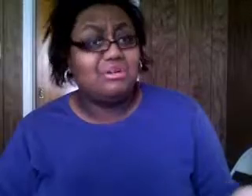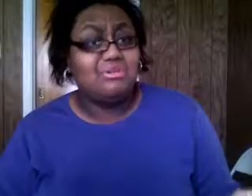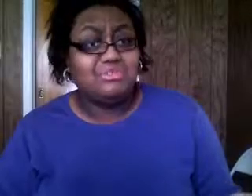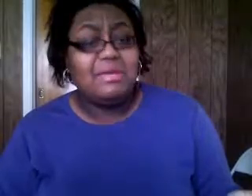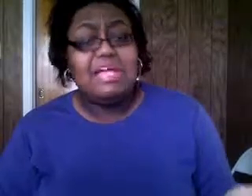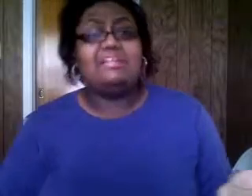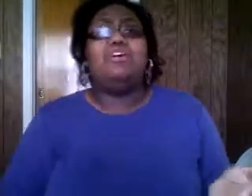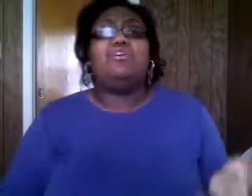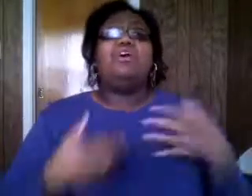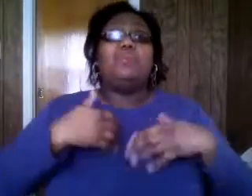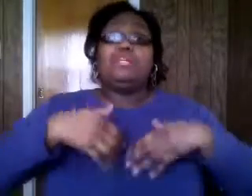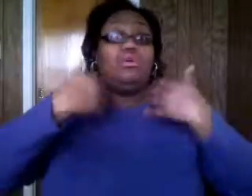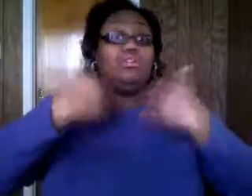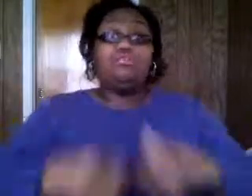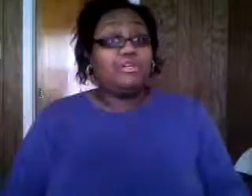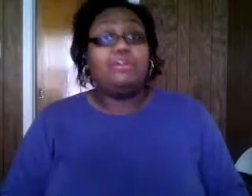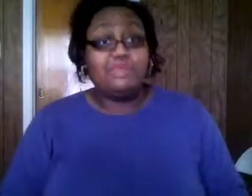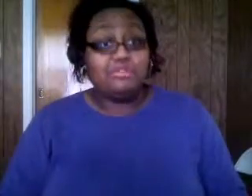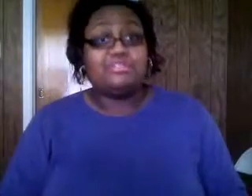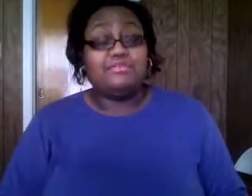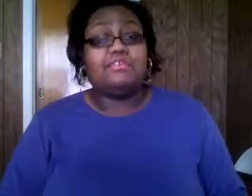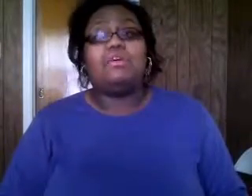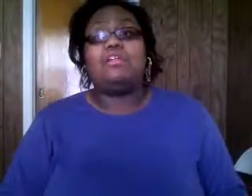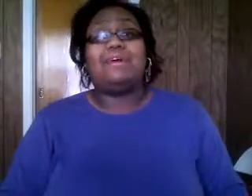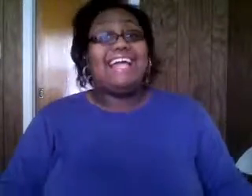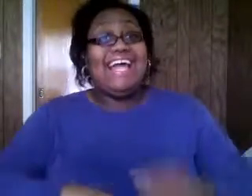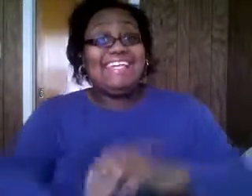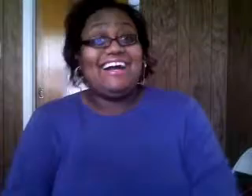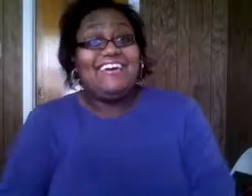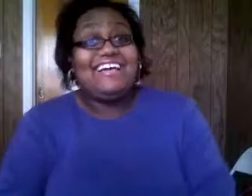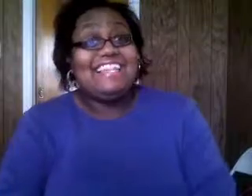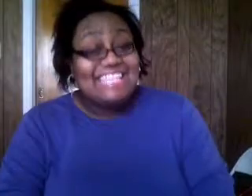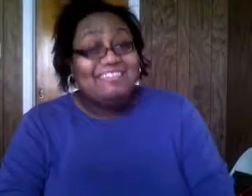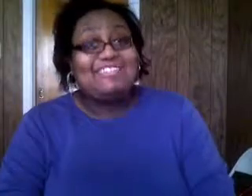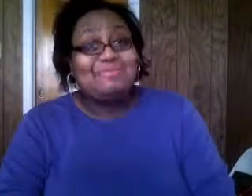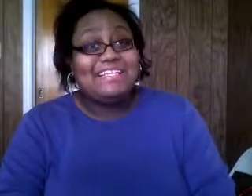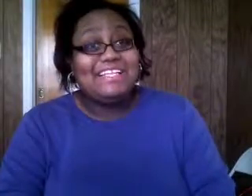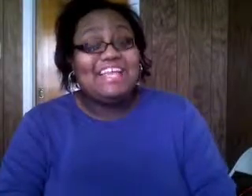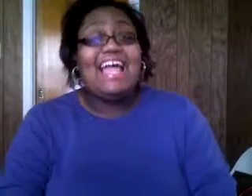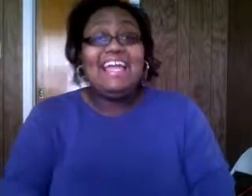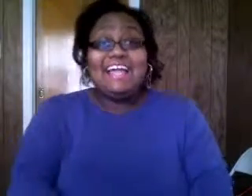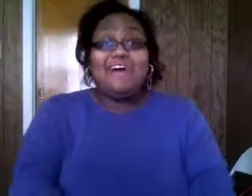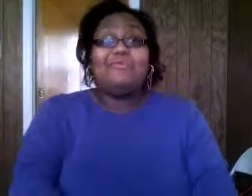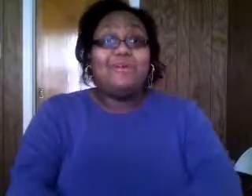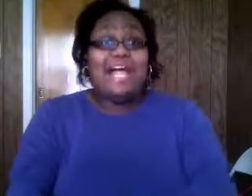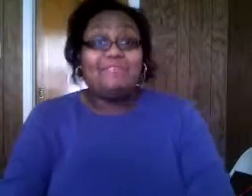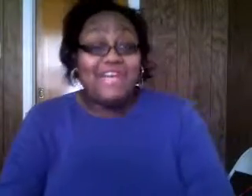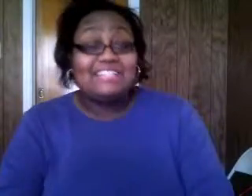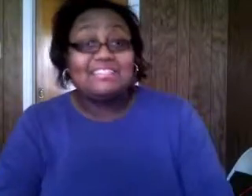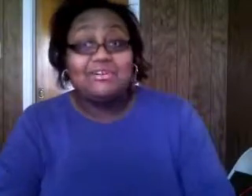go to them you know but you only you know you only build yourself up you're all about hey y'all let's have a church picnic hey y'all we're gonna have a fashion show